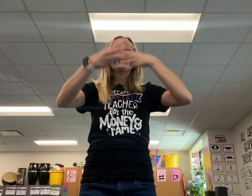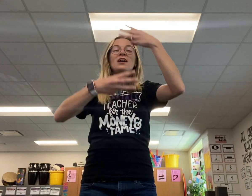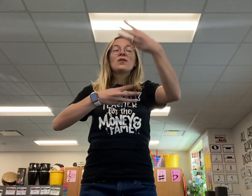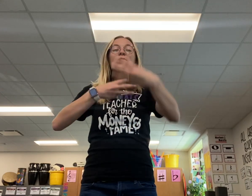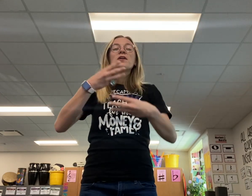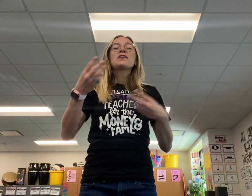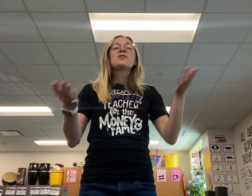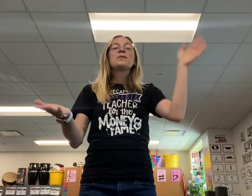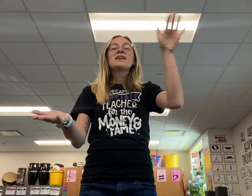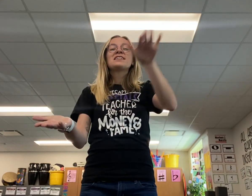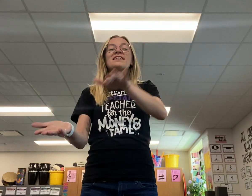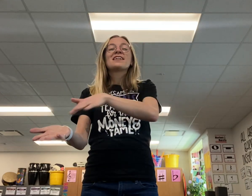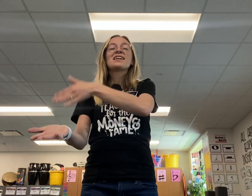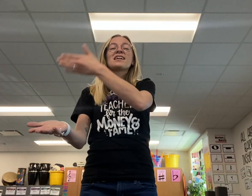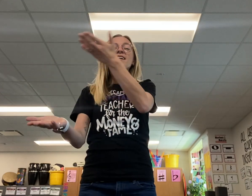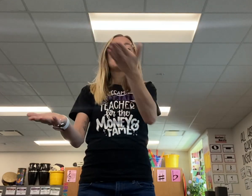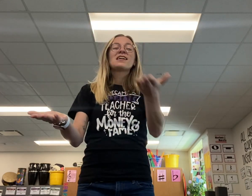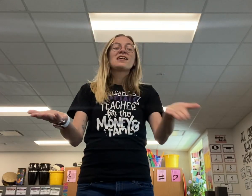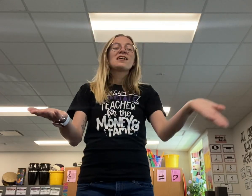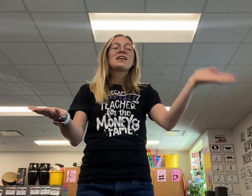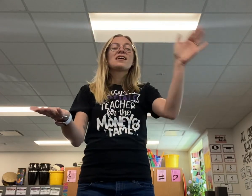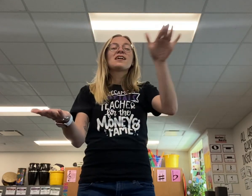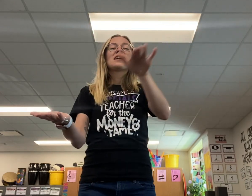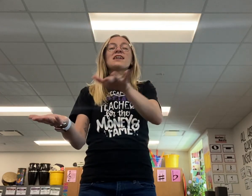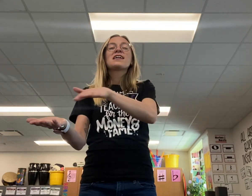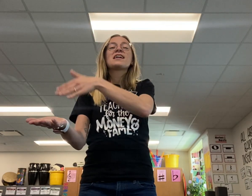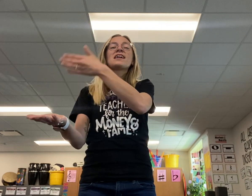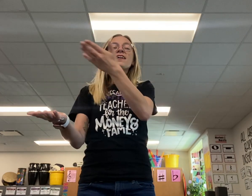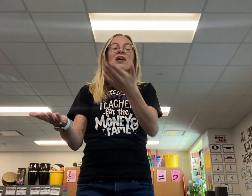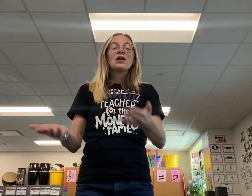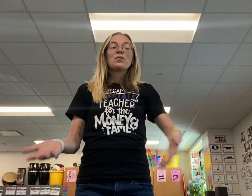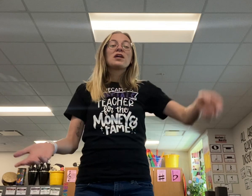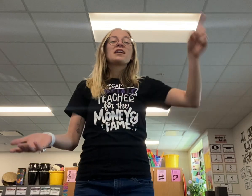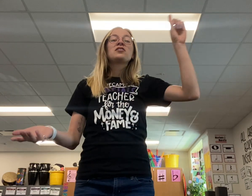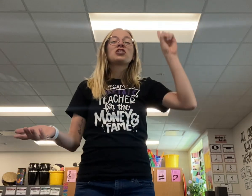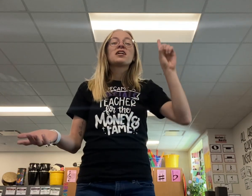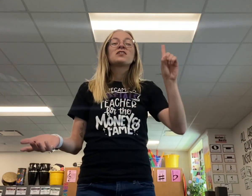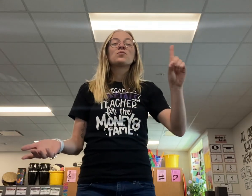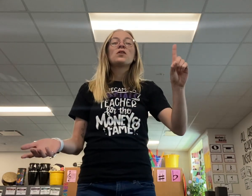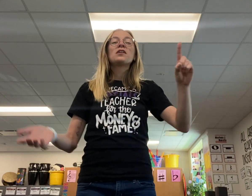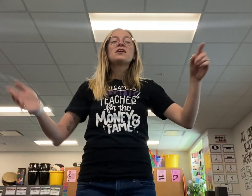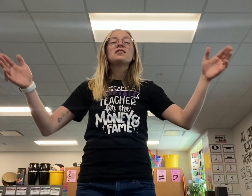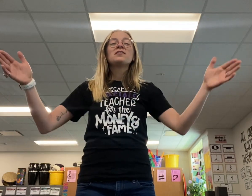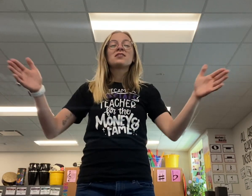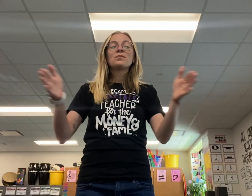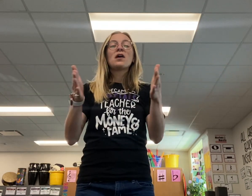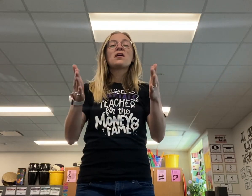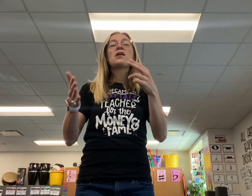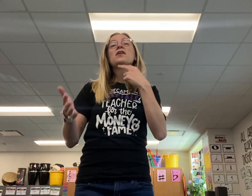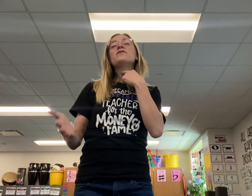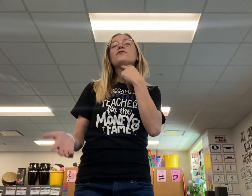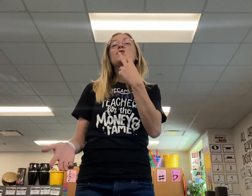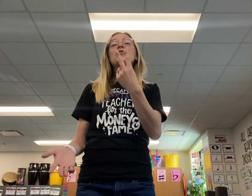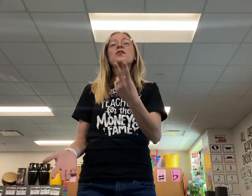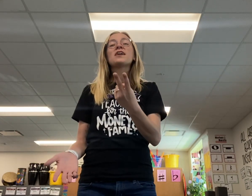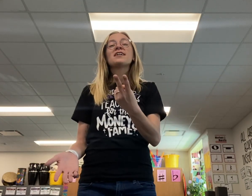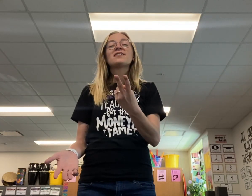will be singing with just one small voice,